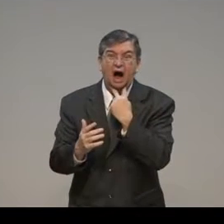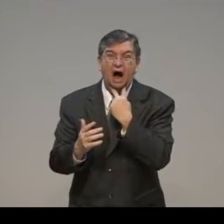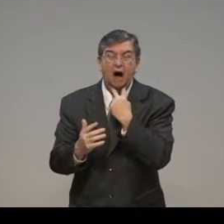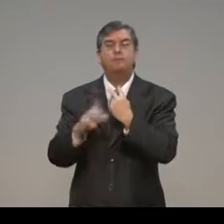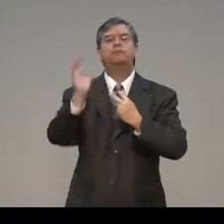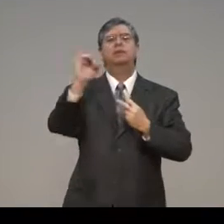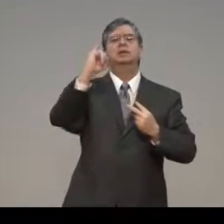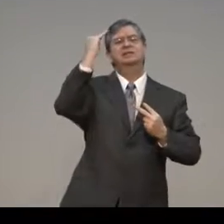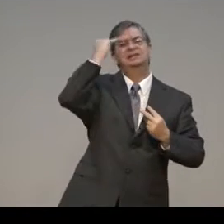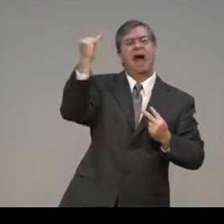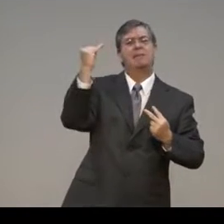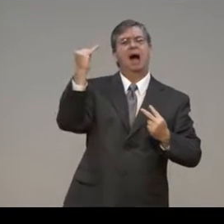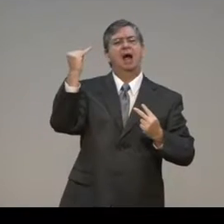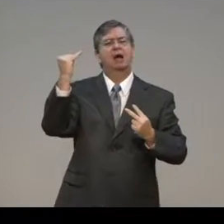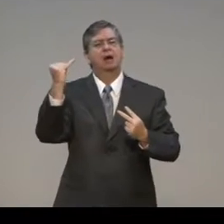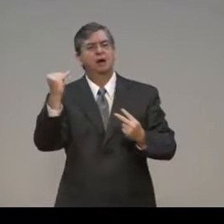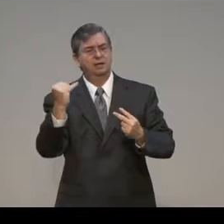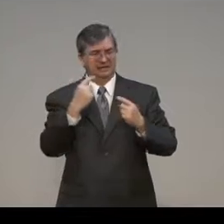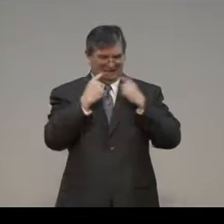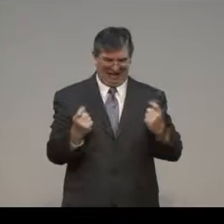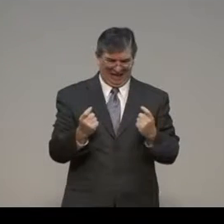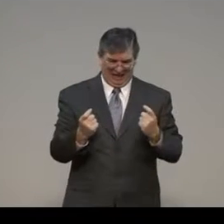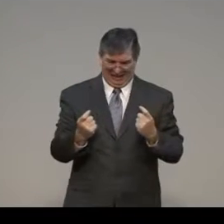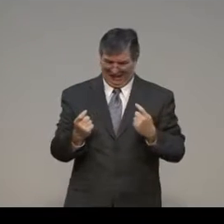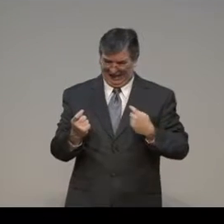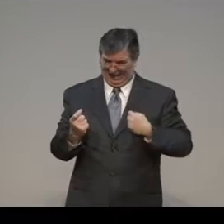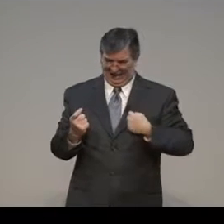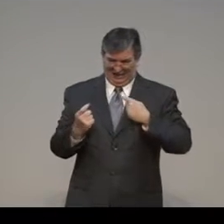But there's a cost for our actions.